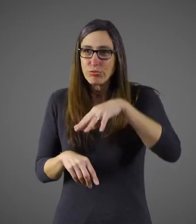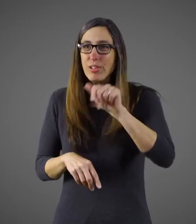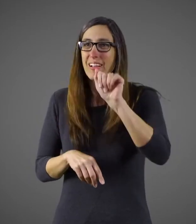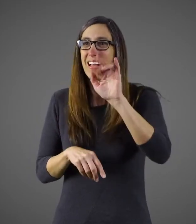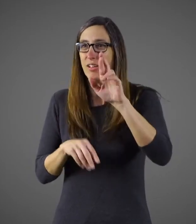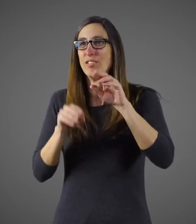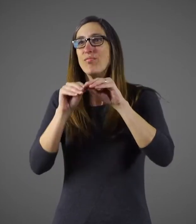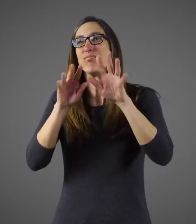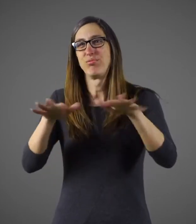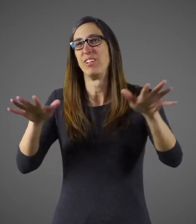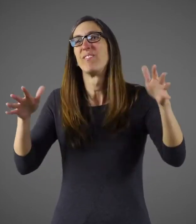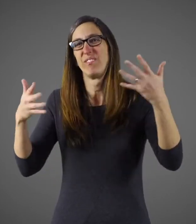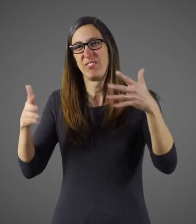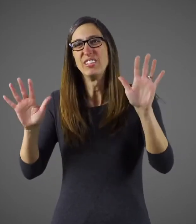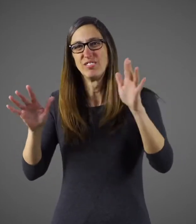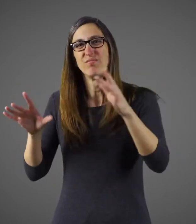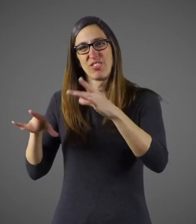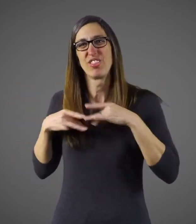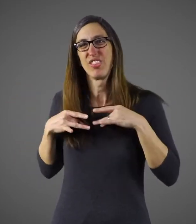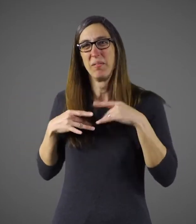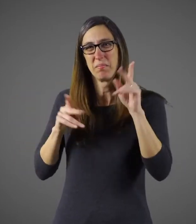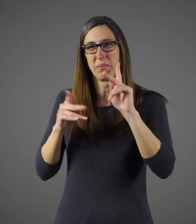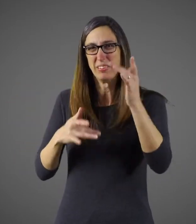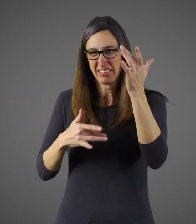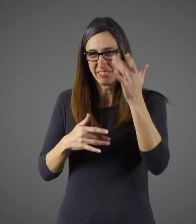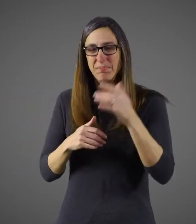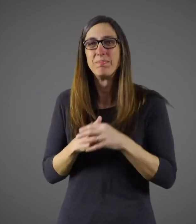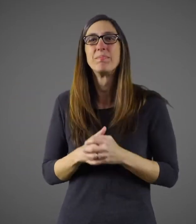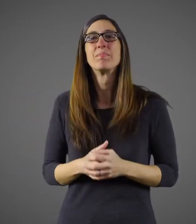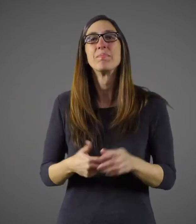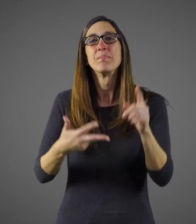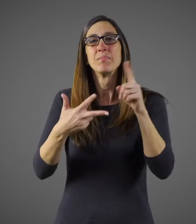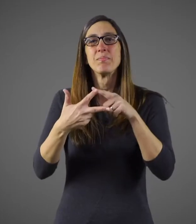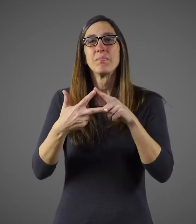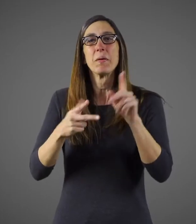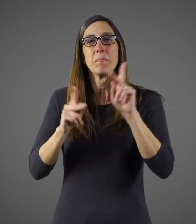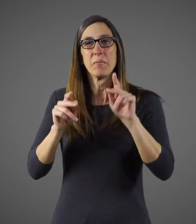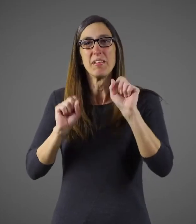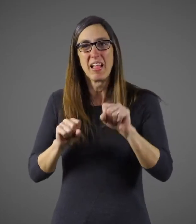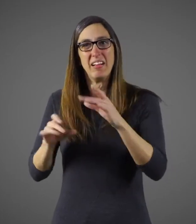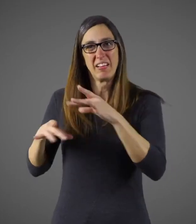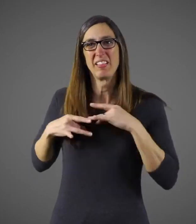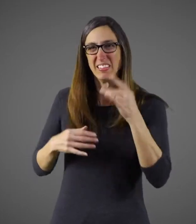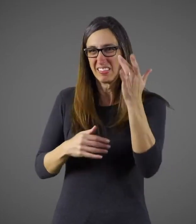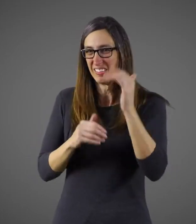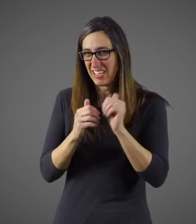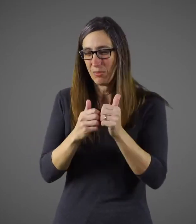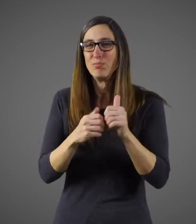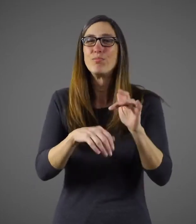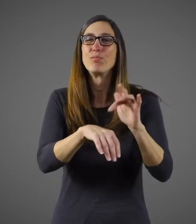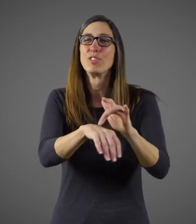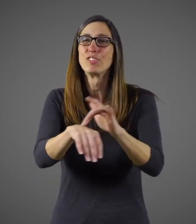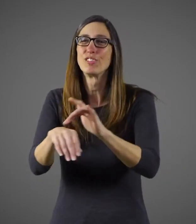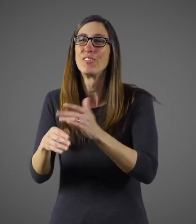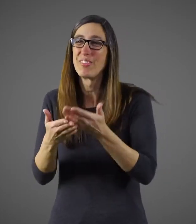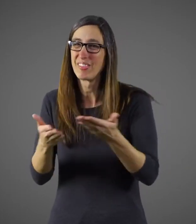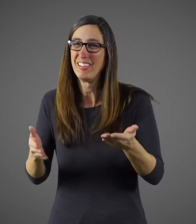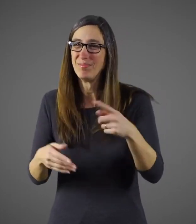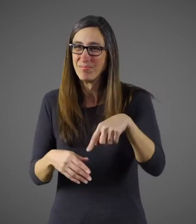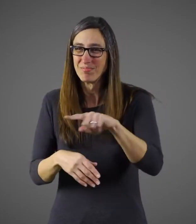the flu virus from inside us floats out into the air where it spreads out, and the same is true for sneezes. The second way people catch the flu is